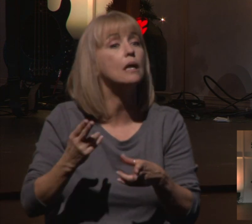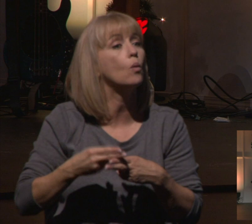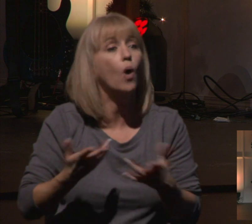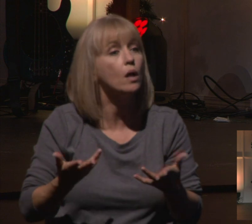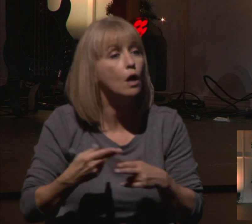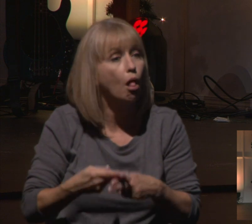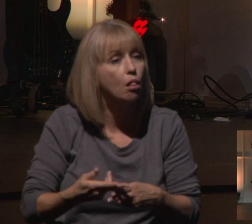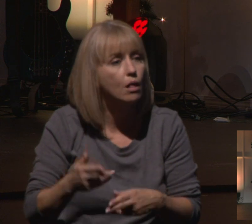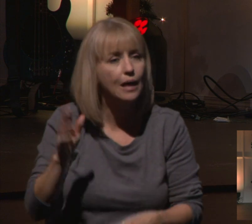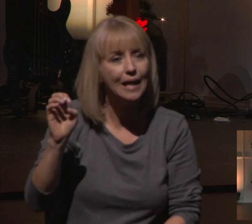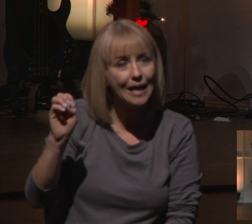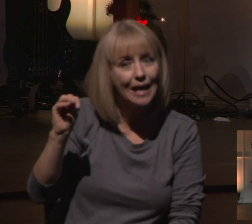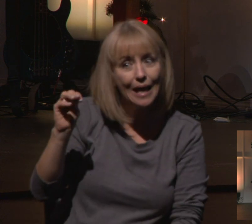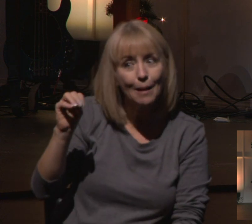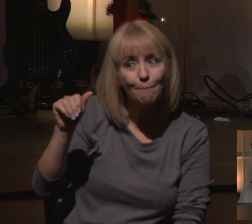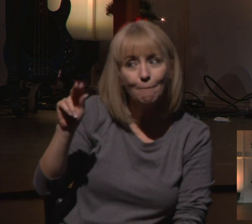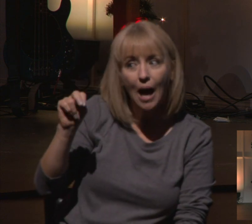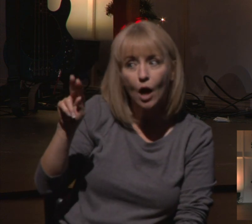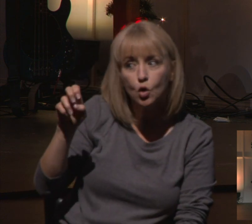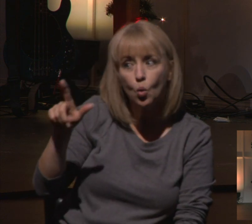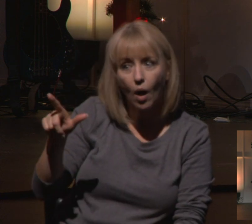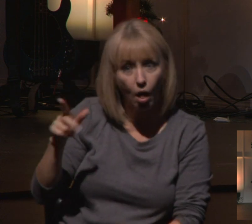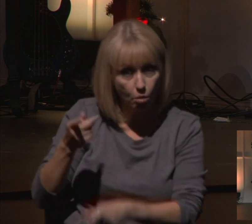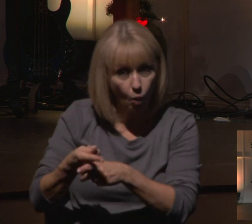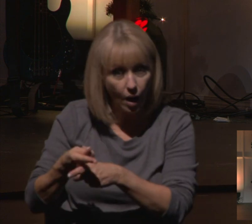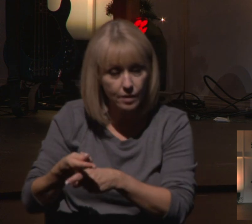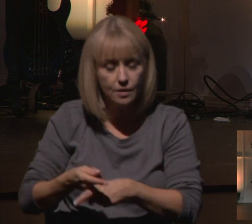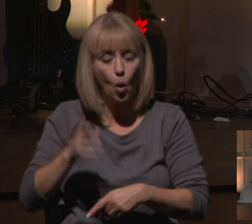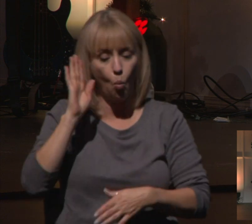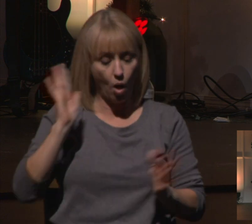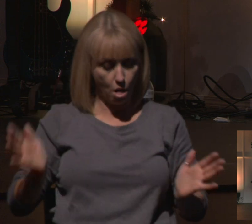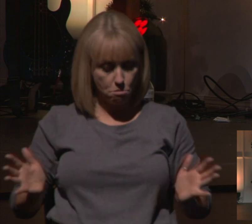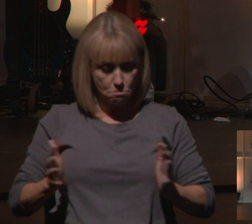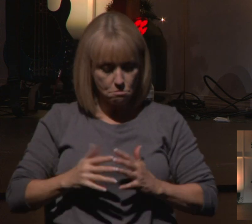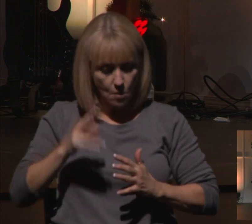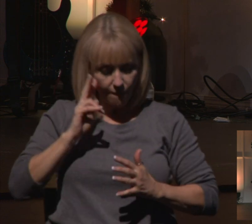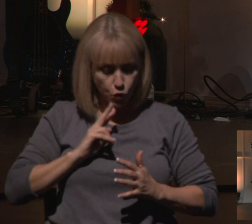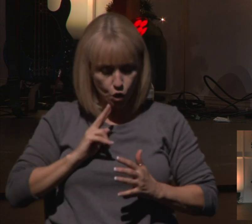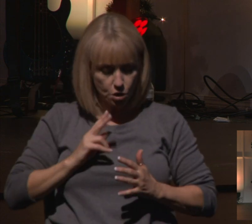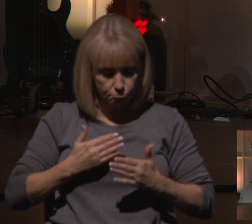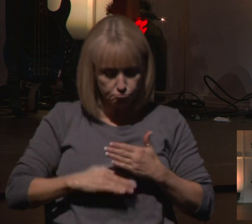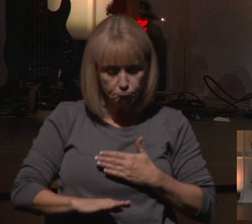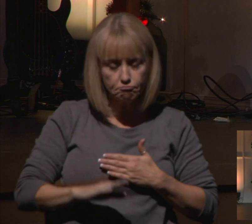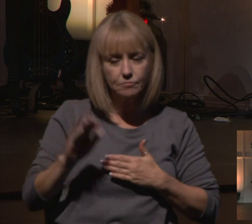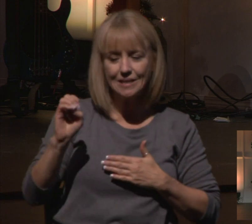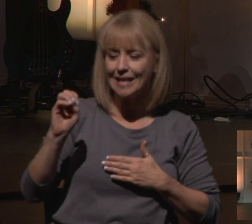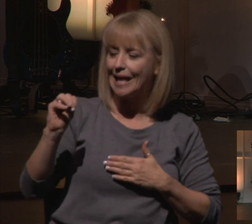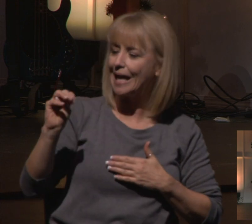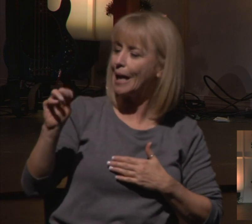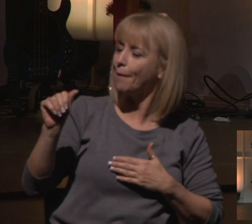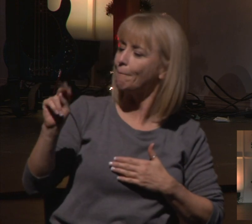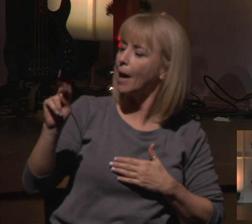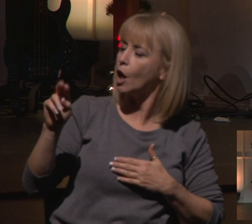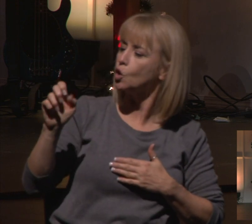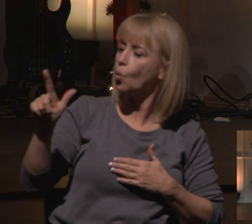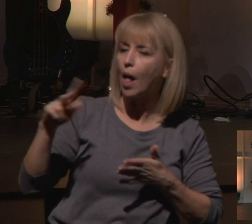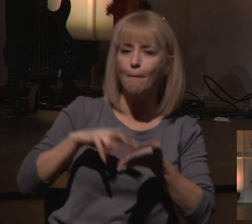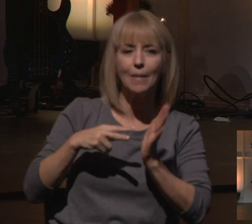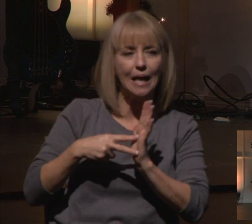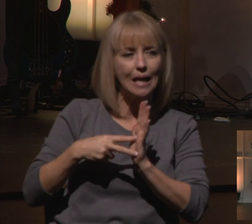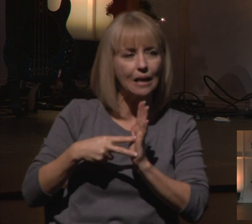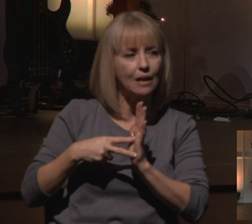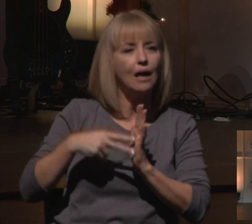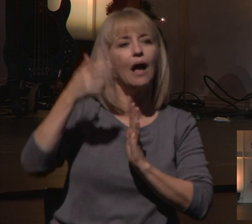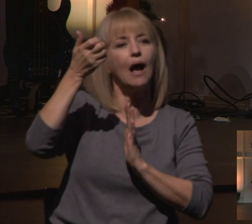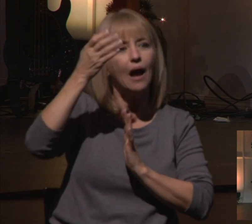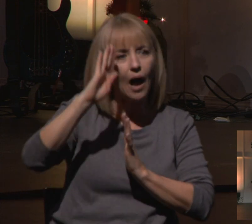Emmanuel. Emmanuel. The virgin will conceive and give birth to a son and he will be called Emmanuel. You know what the name Emmanuel means? It